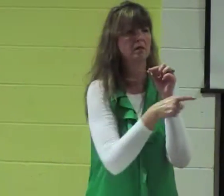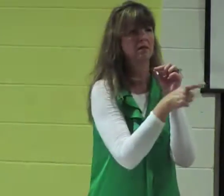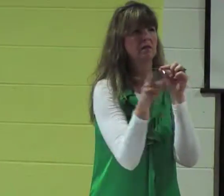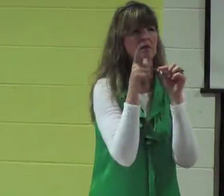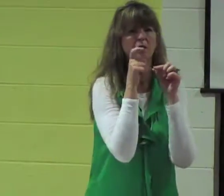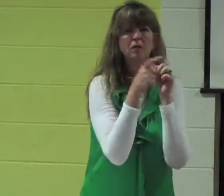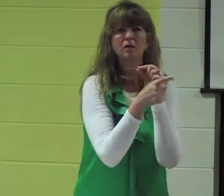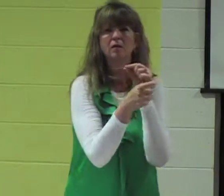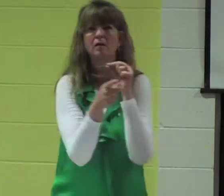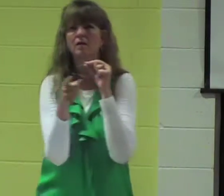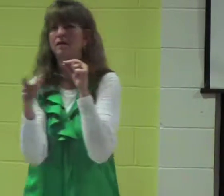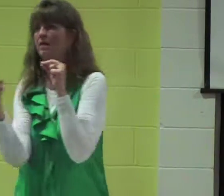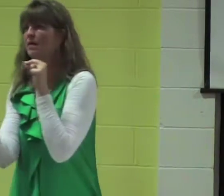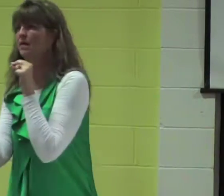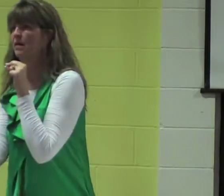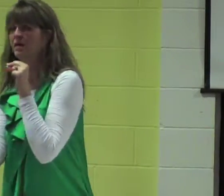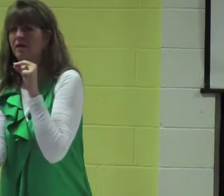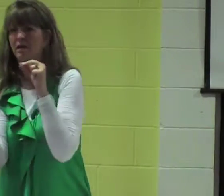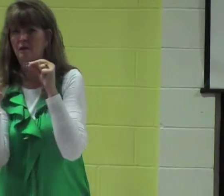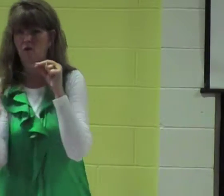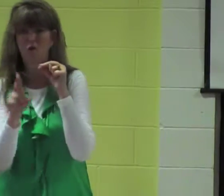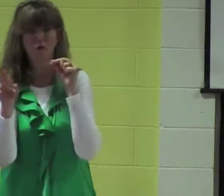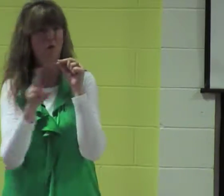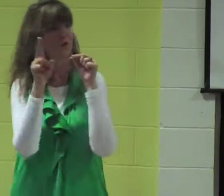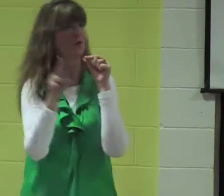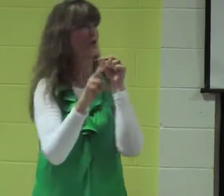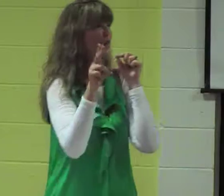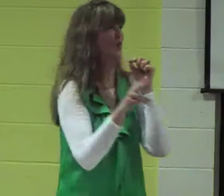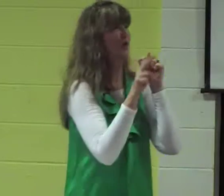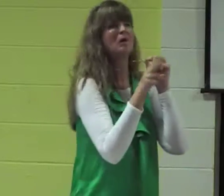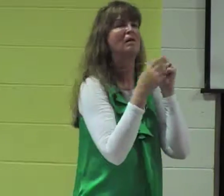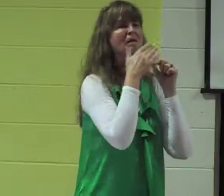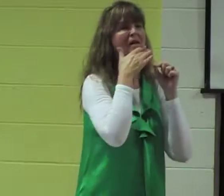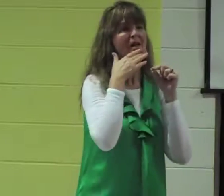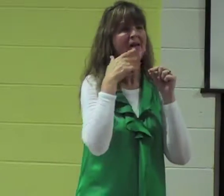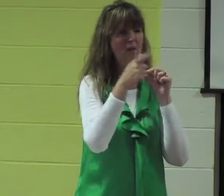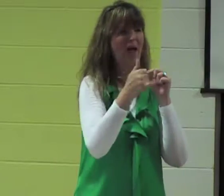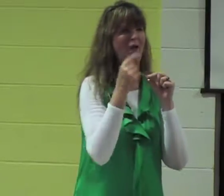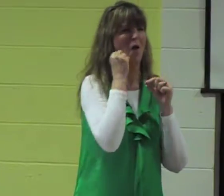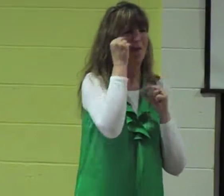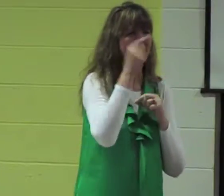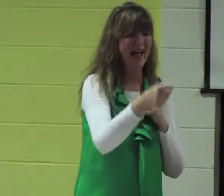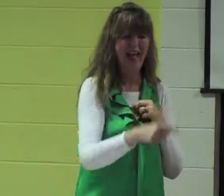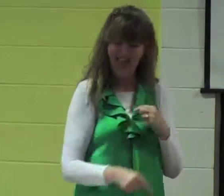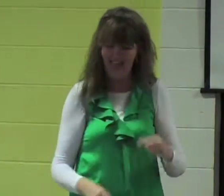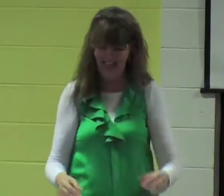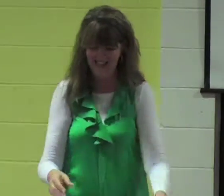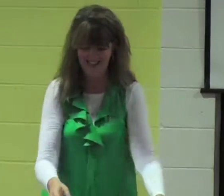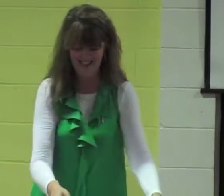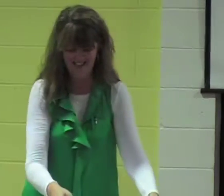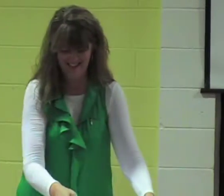How many of you wear cross as jewelry? Anyone have one on today? Do you have yours at home?